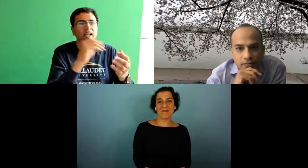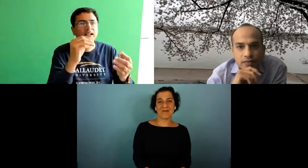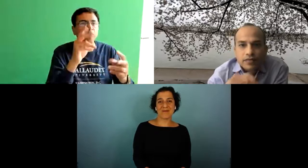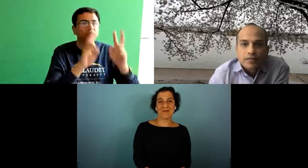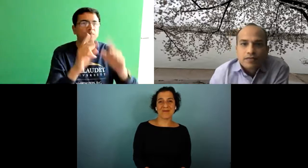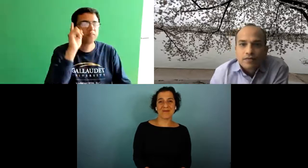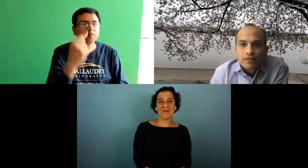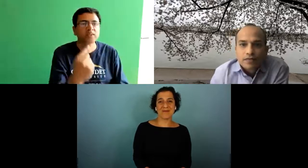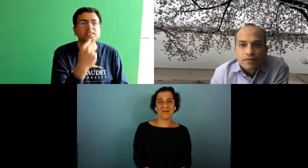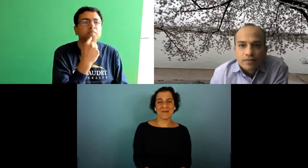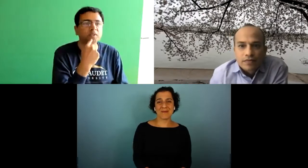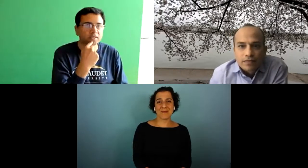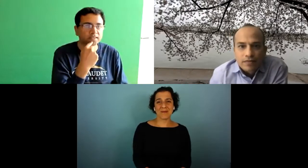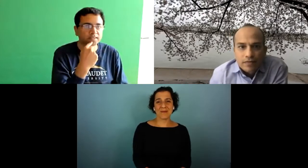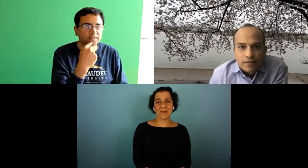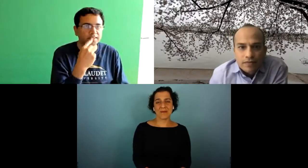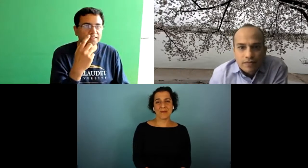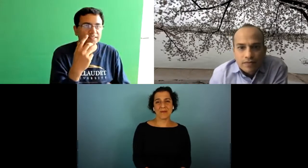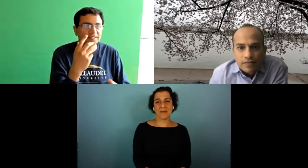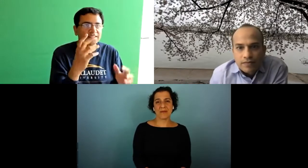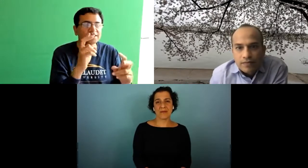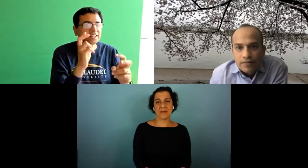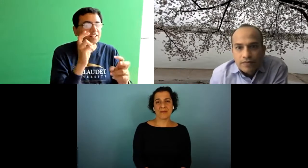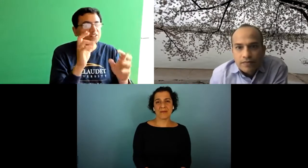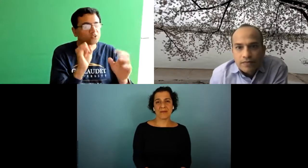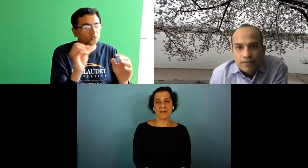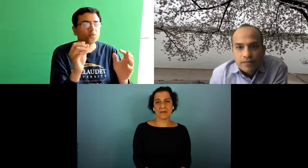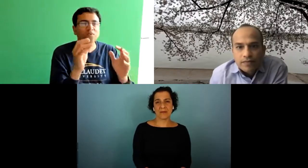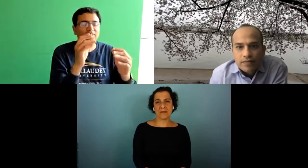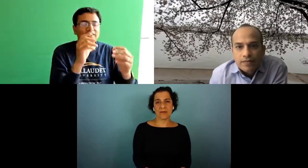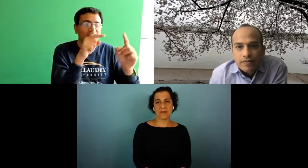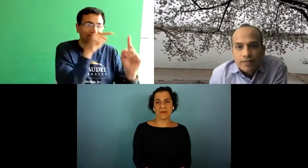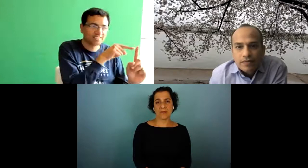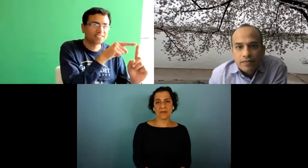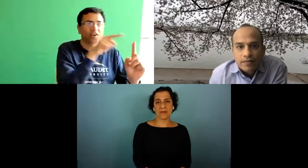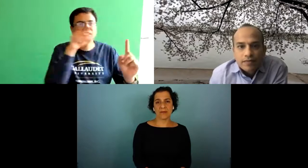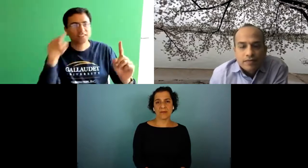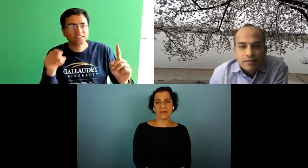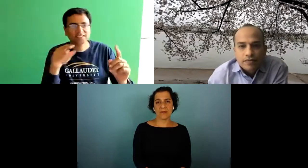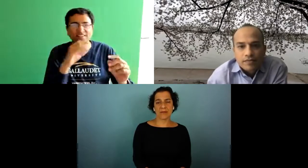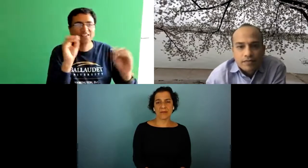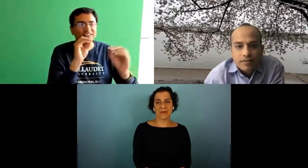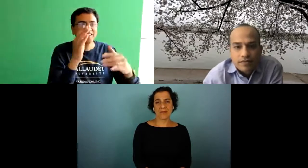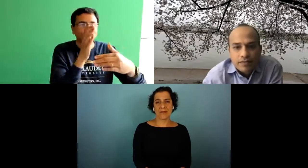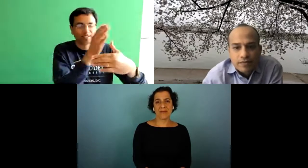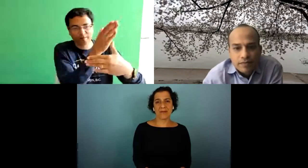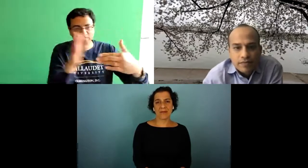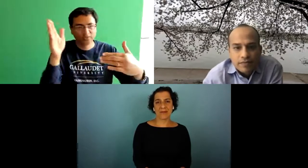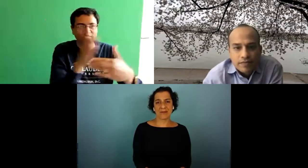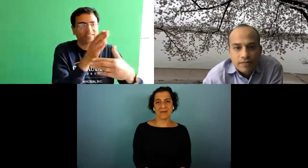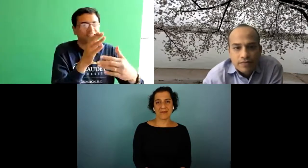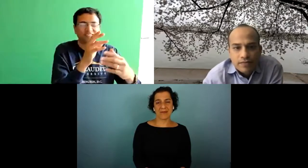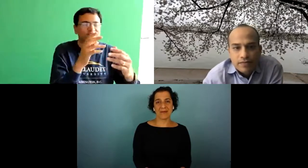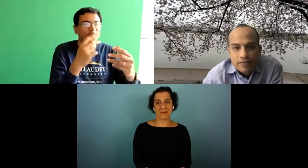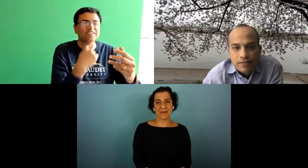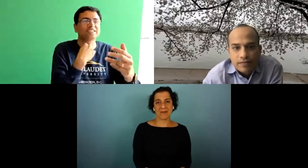um rhythm any less and people will be disappointed so it's a really tough balance to strike and you get one or